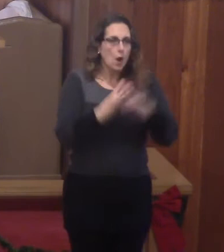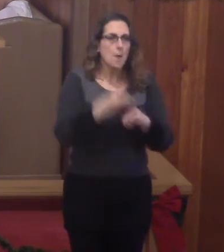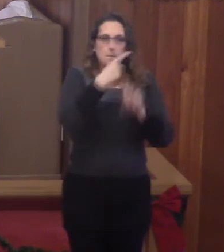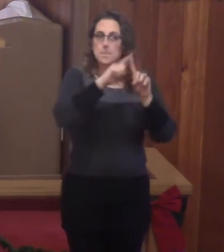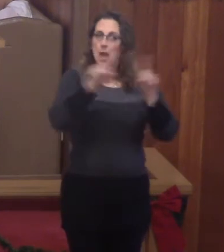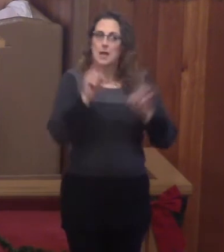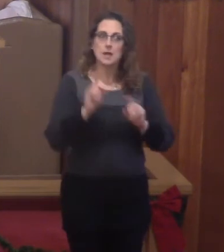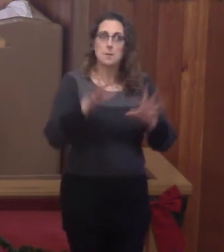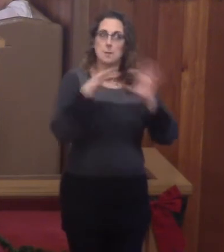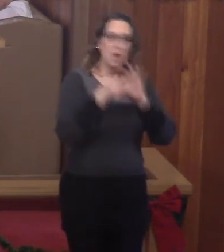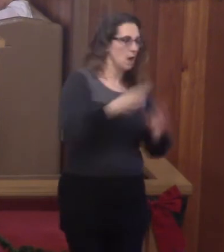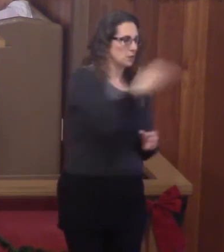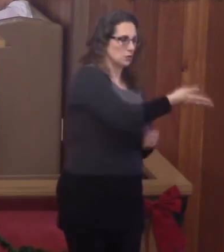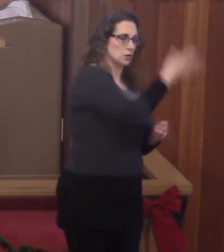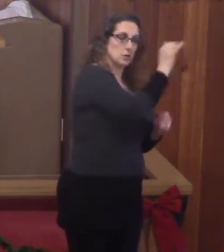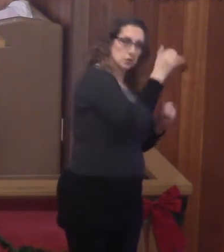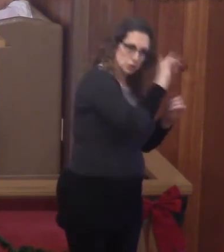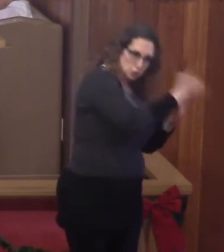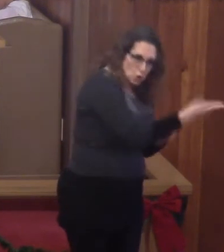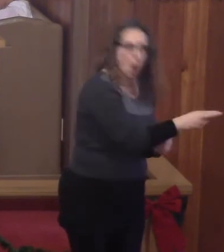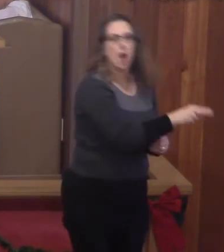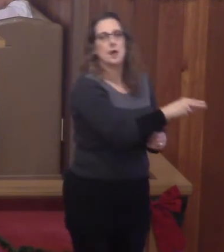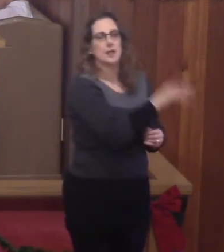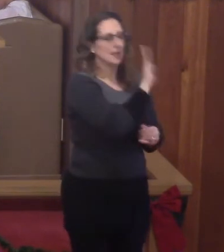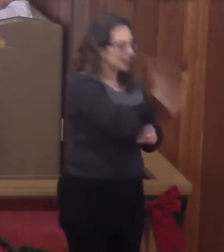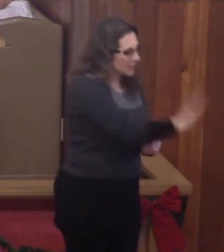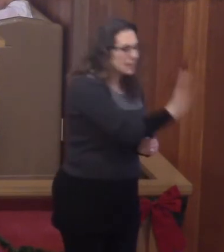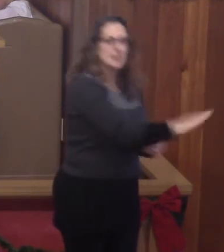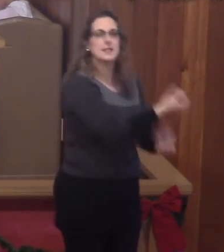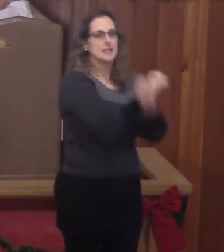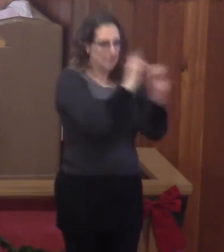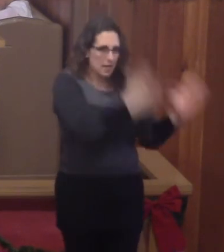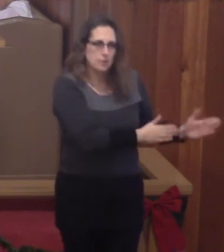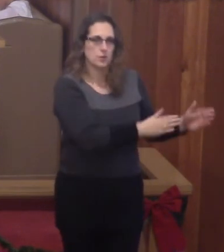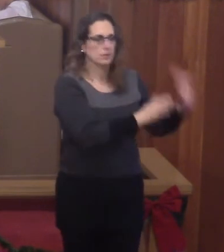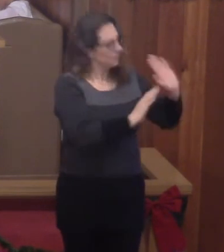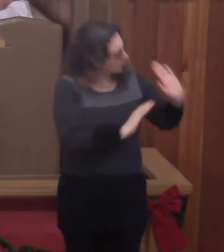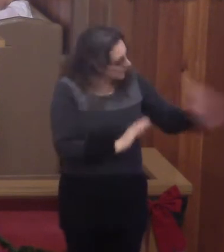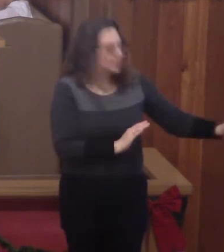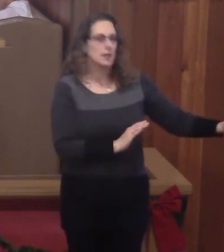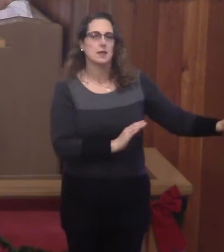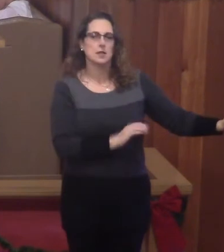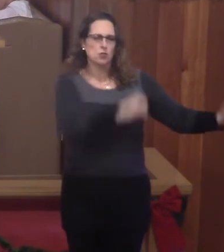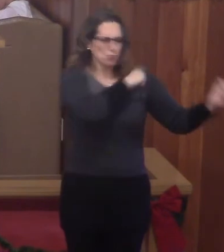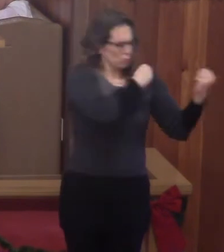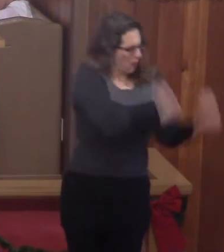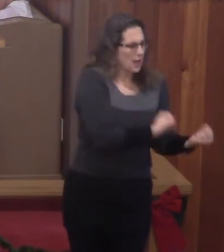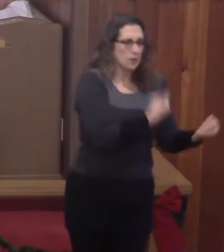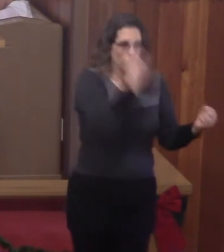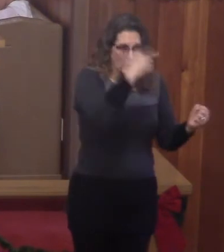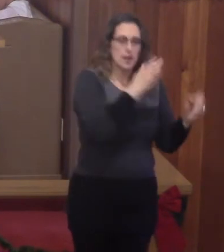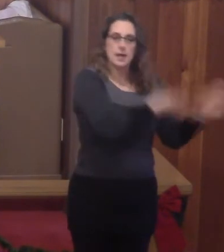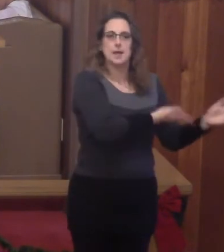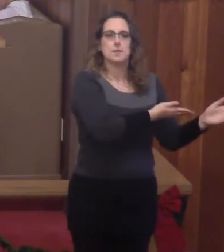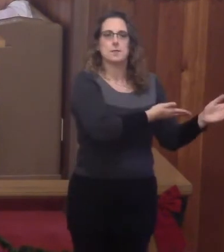John, the Baptist himself, his Savior, John's strength, John's confidence,